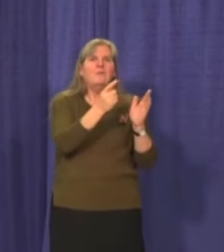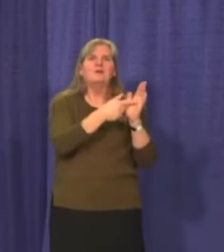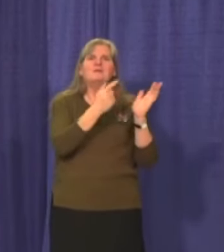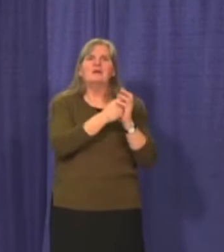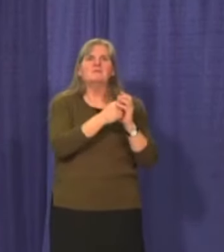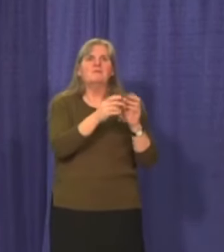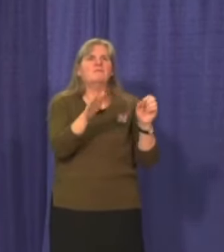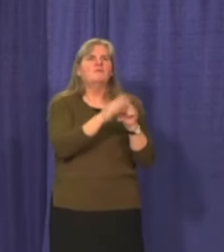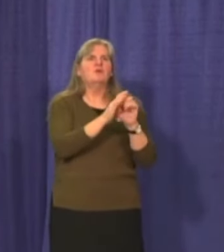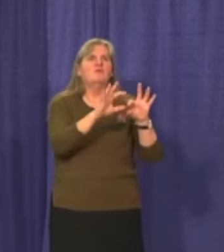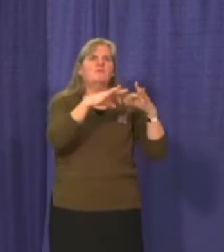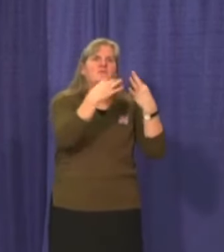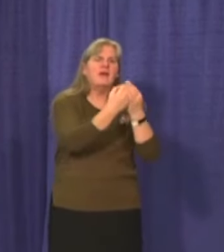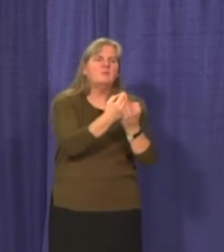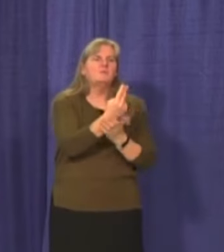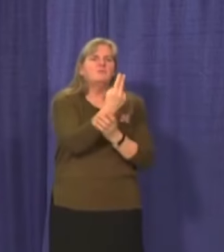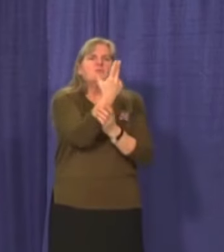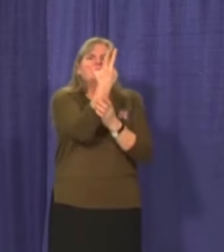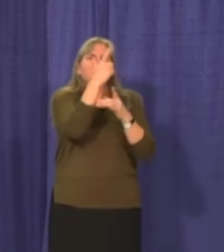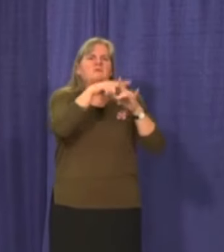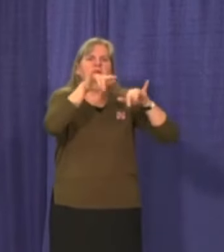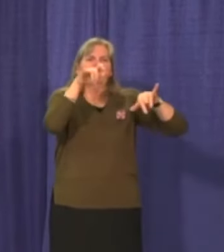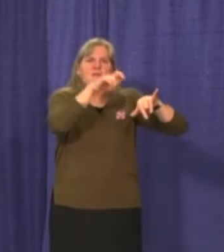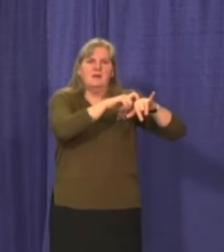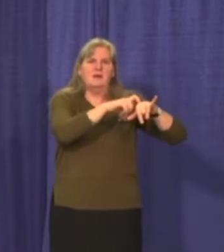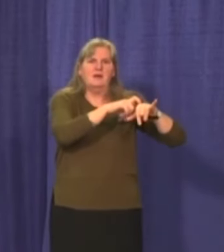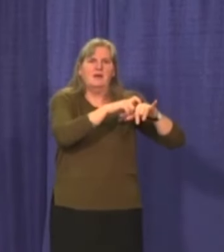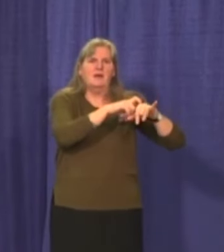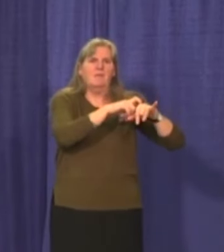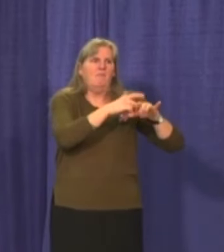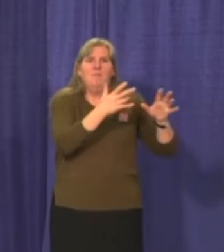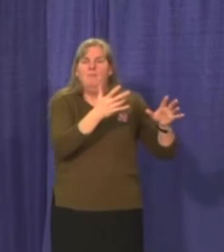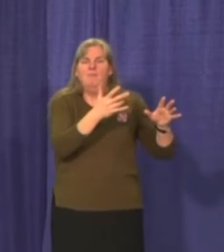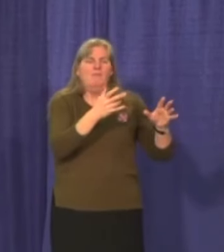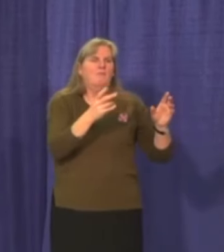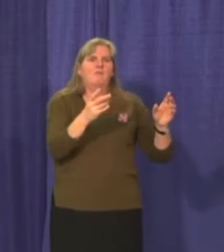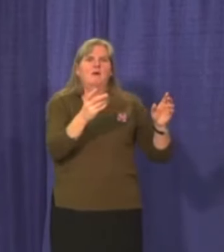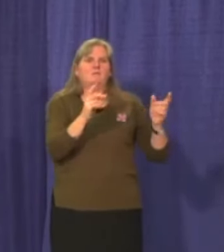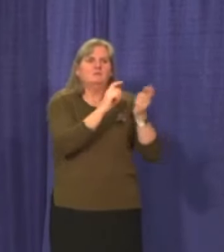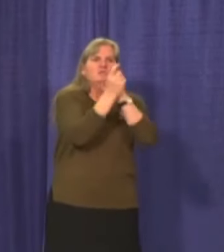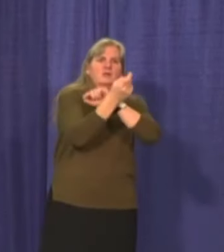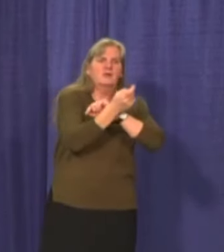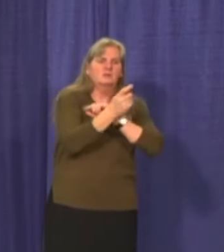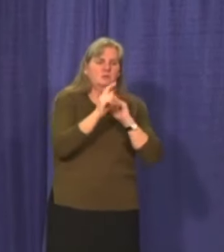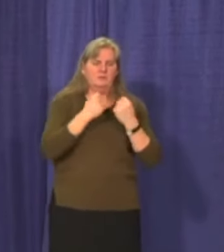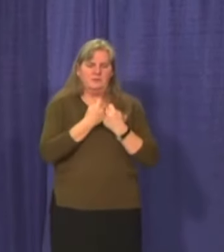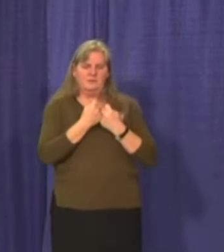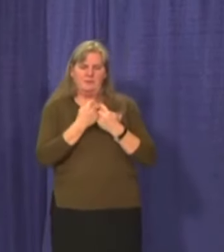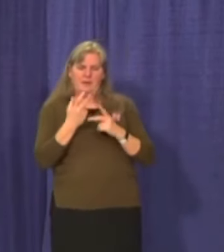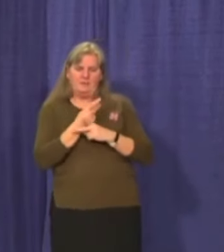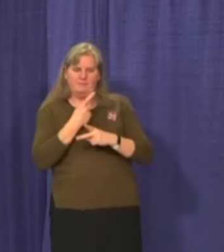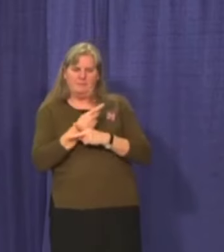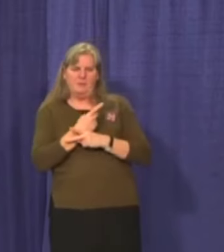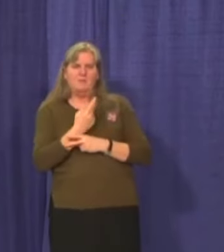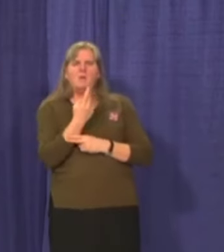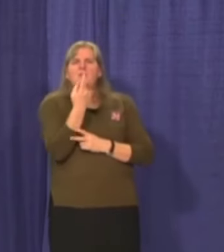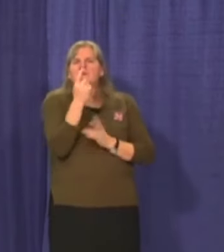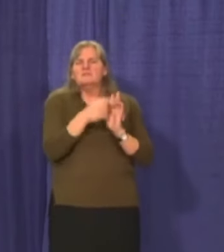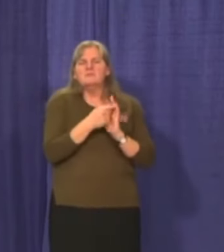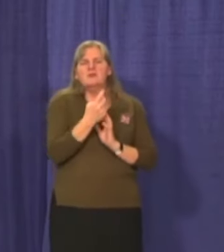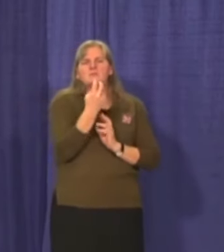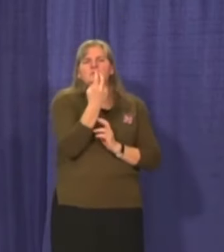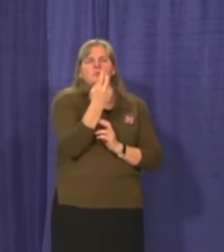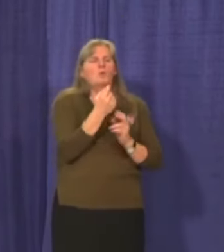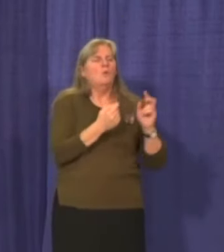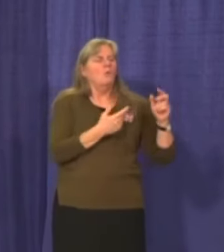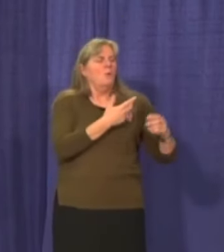come and you might have two or three people that were coming for the vaccination. So quickly the teams had figured out to add an extra chair that if,